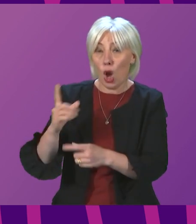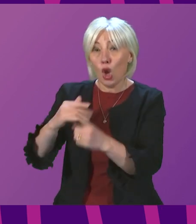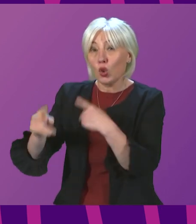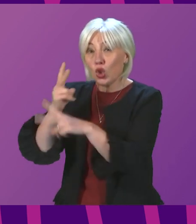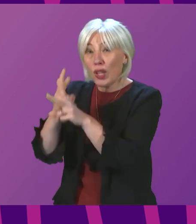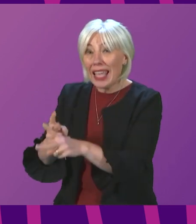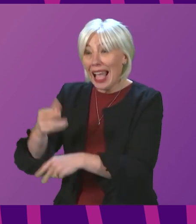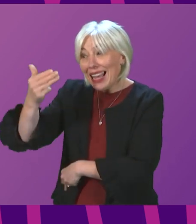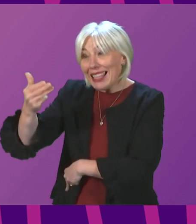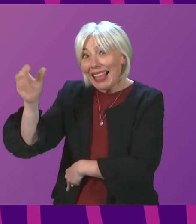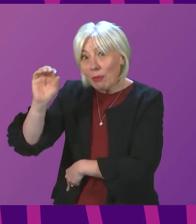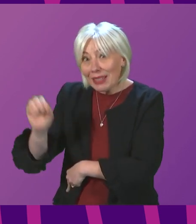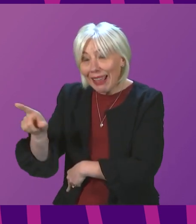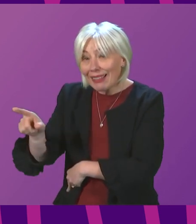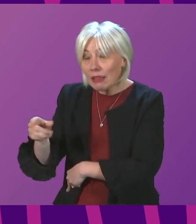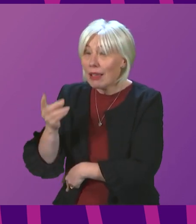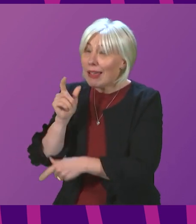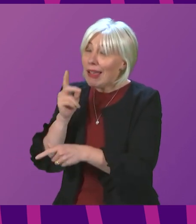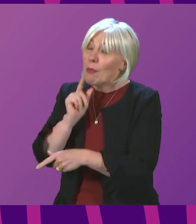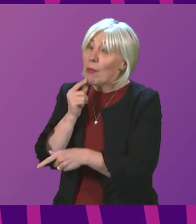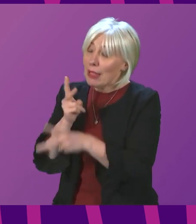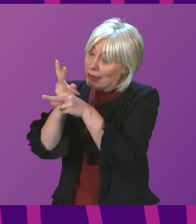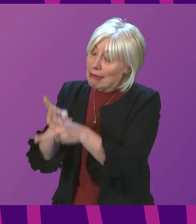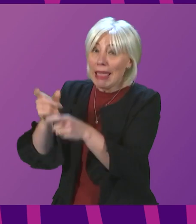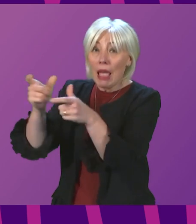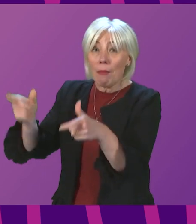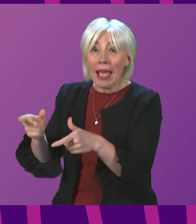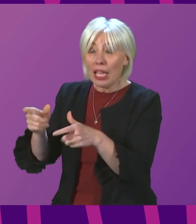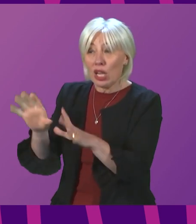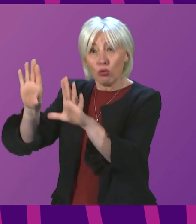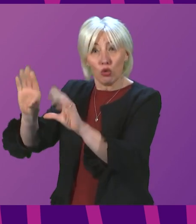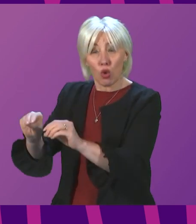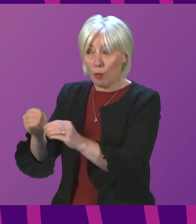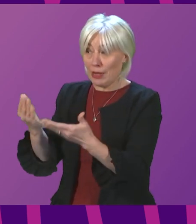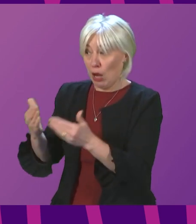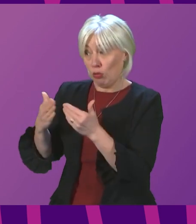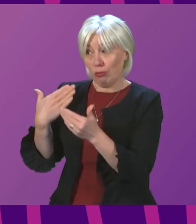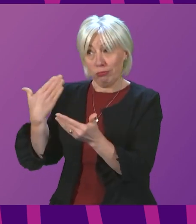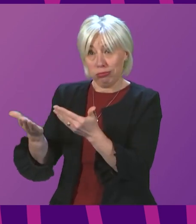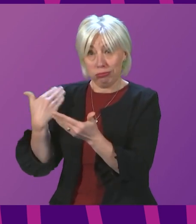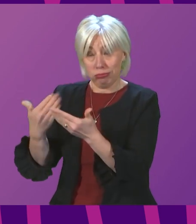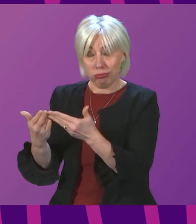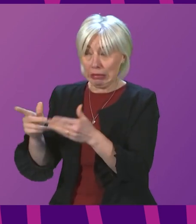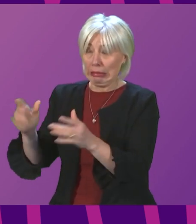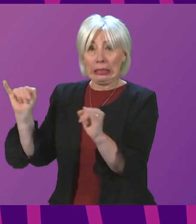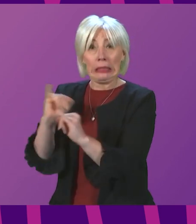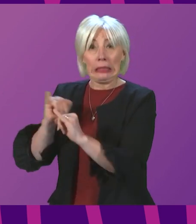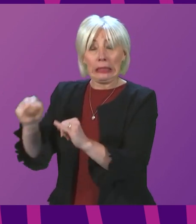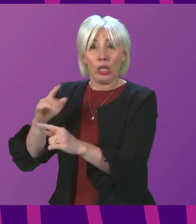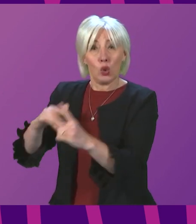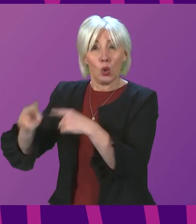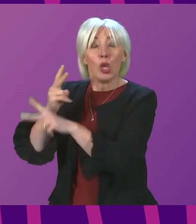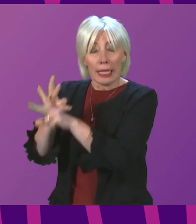and care packages have been withdrawn for several weeks now. And acknowledging the crisis in social care, can the First Minister comment on